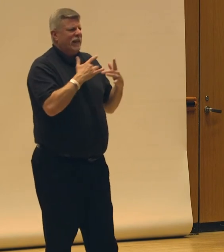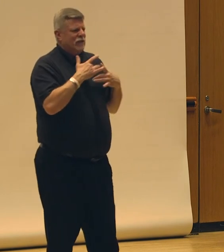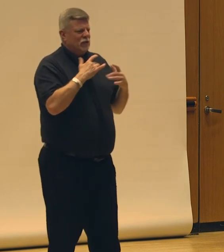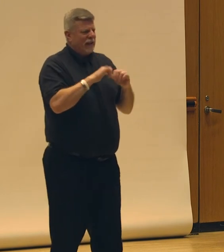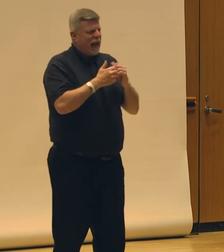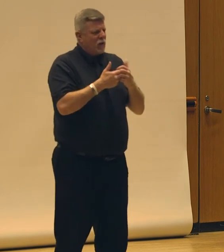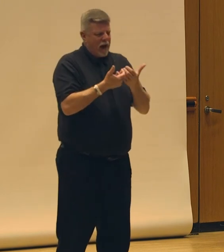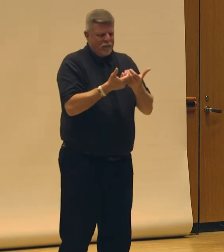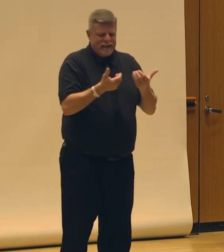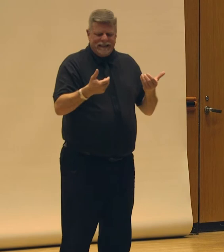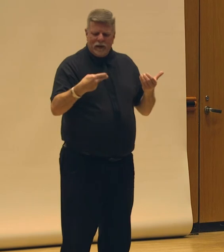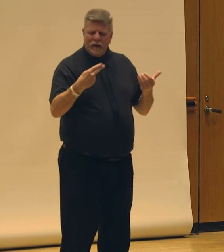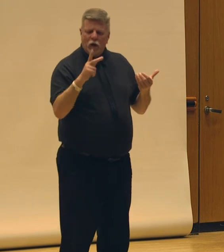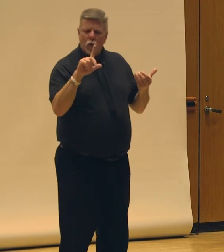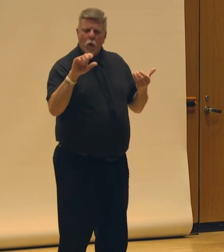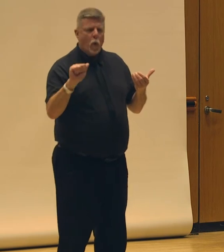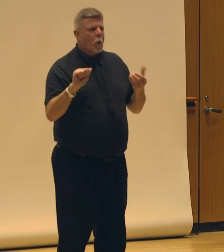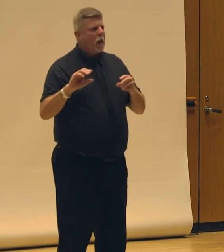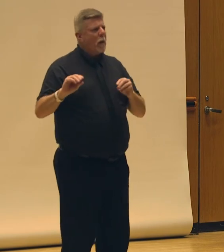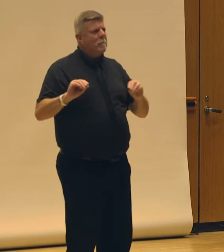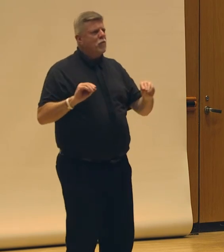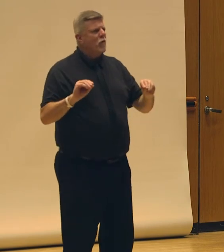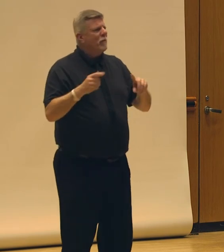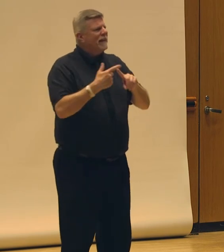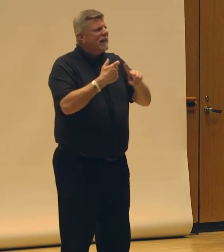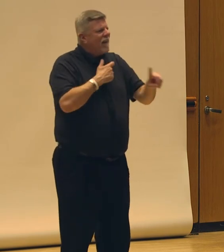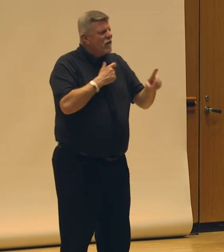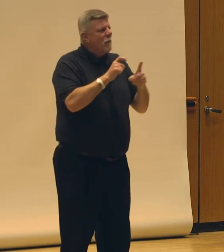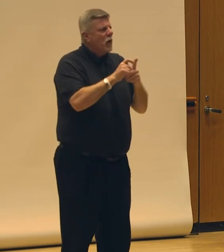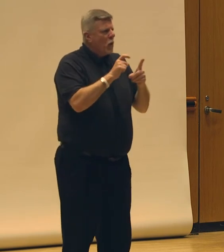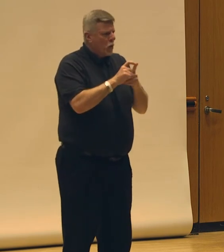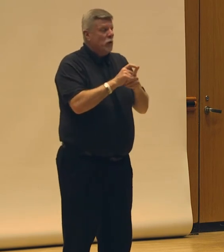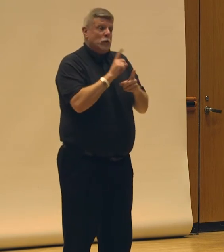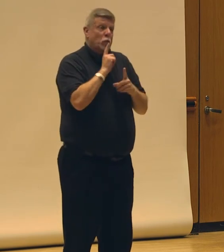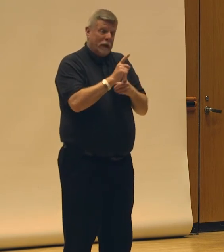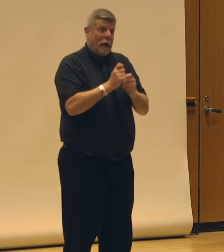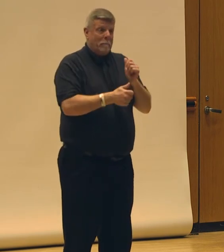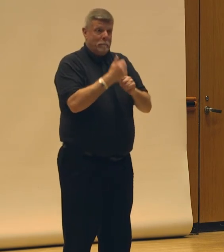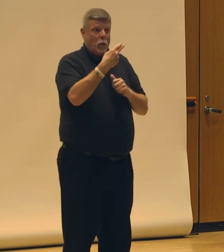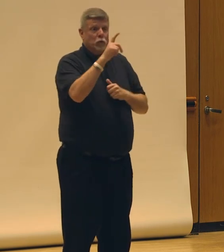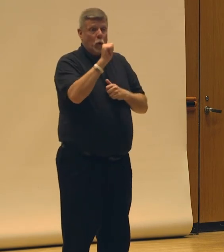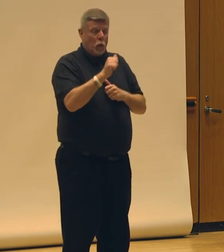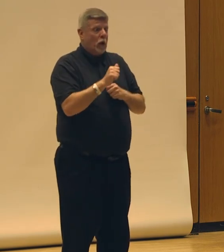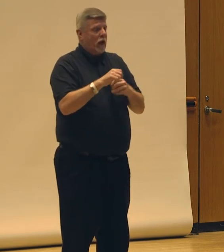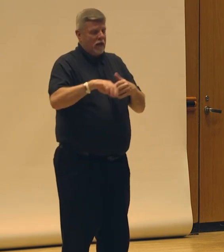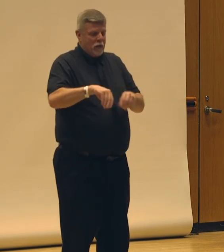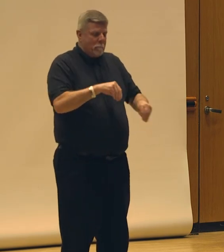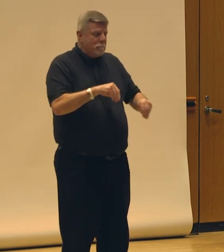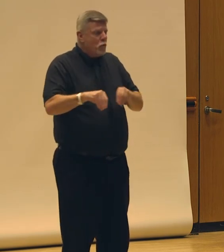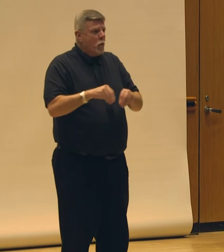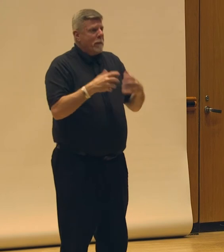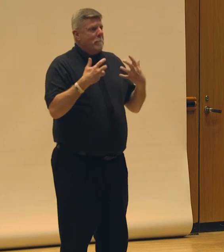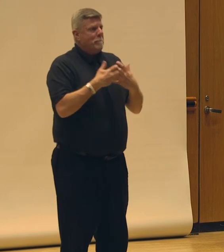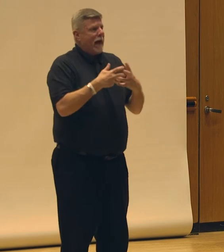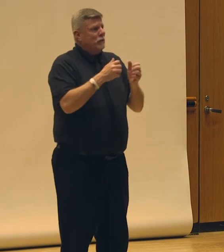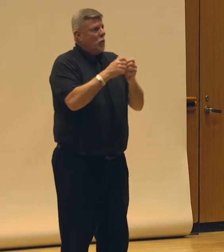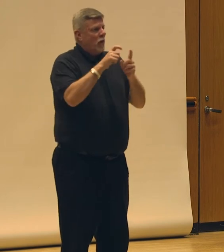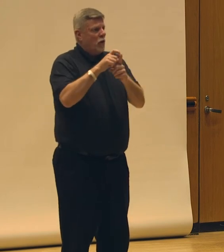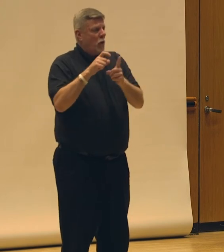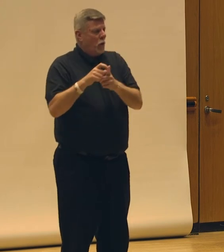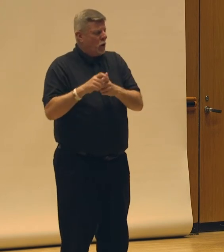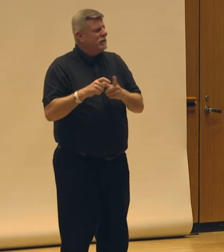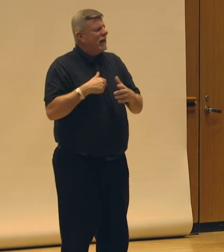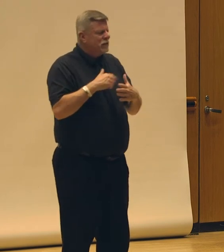hula movements from the words. In most hula, they really go together. And I was experimenting and playing with, and I'd shared some